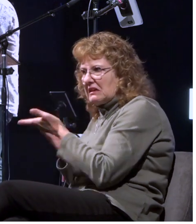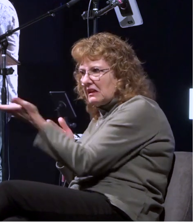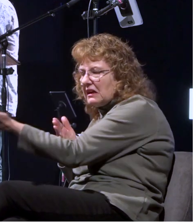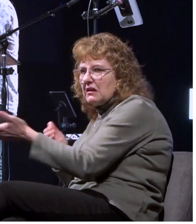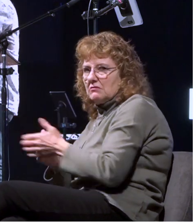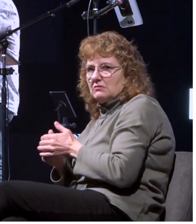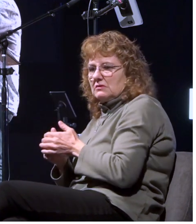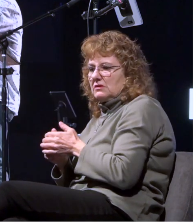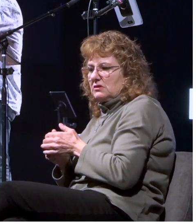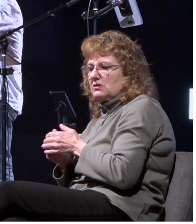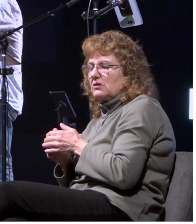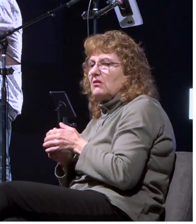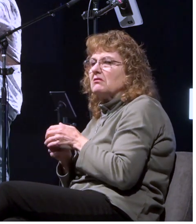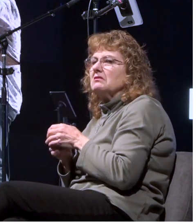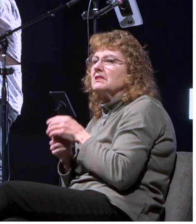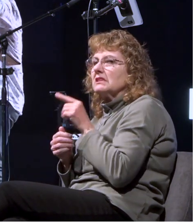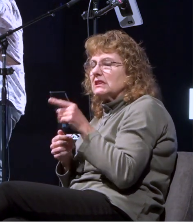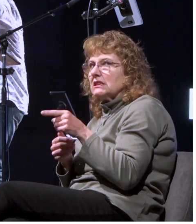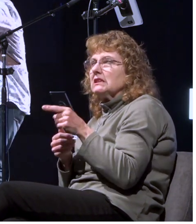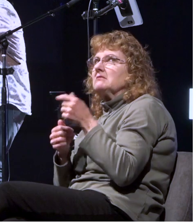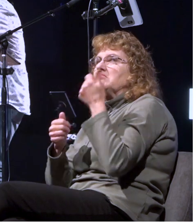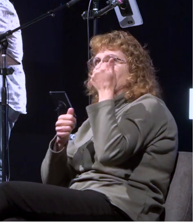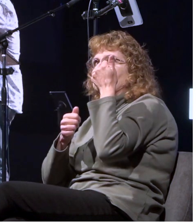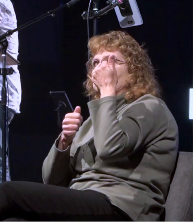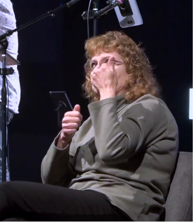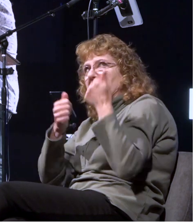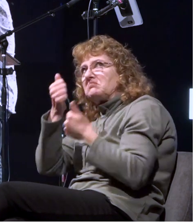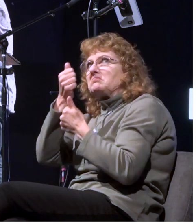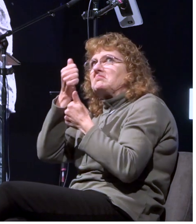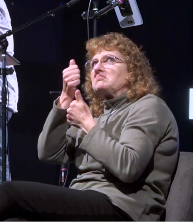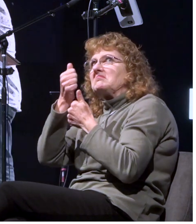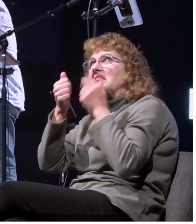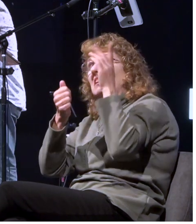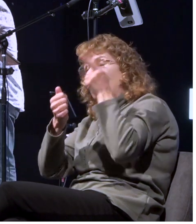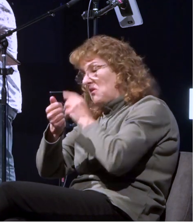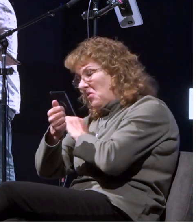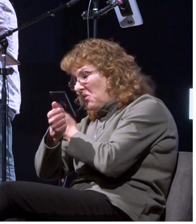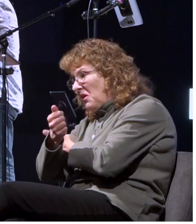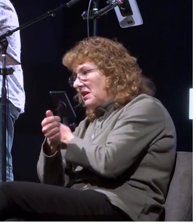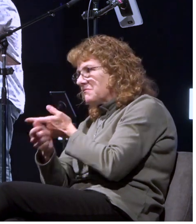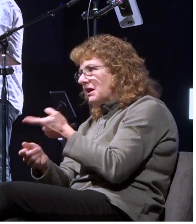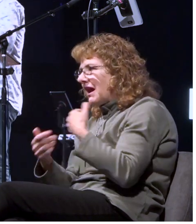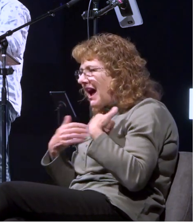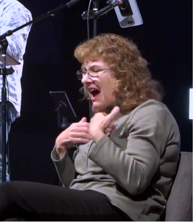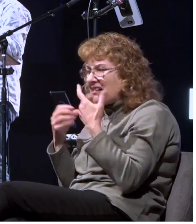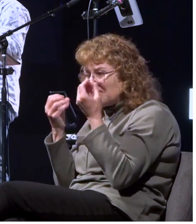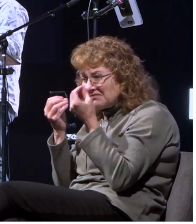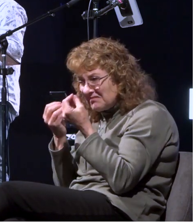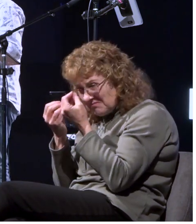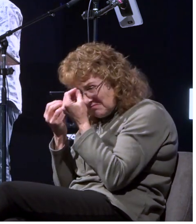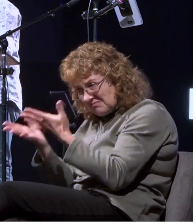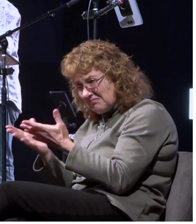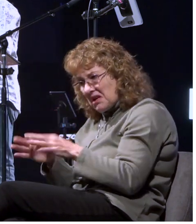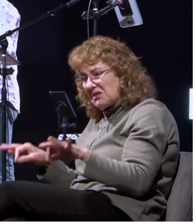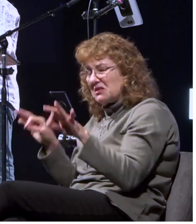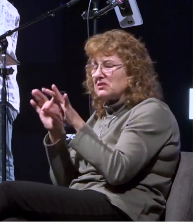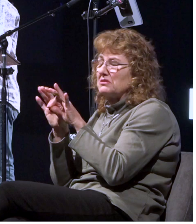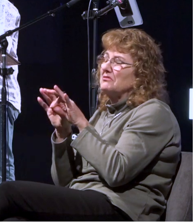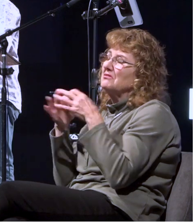but he also has very critical information that is germane to the situation and